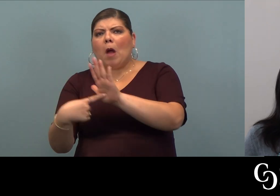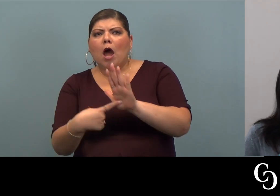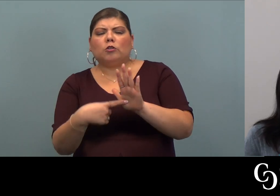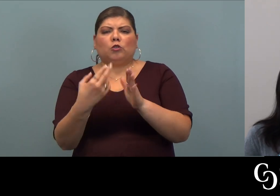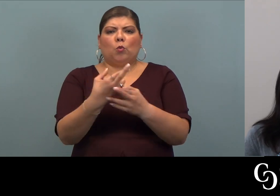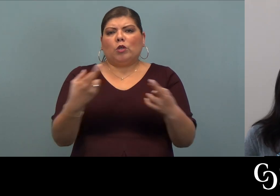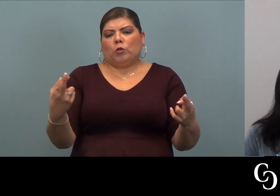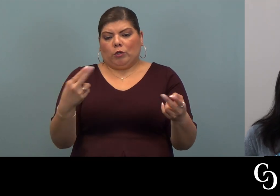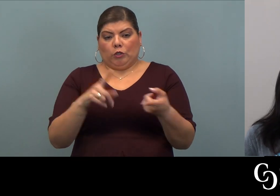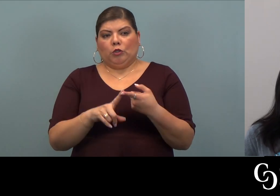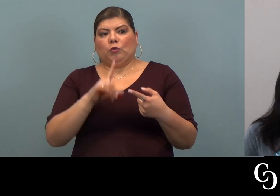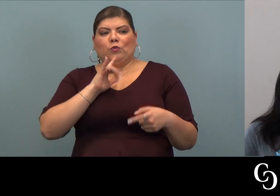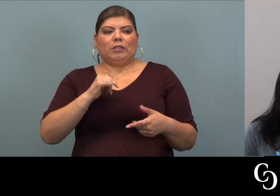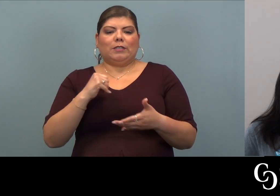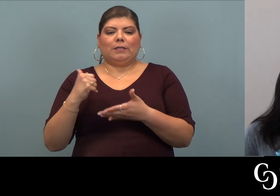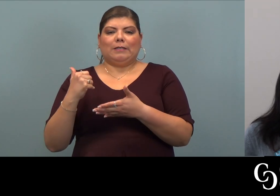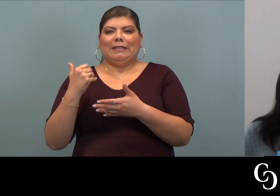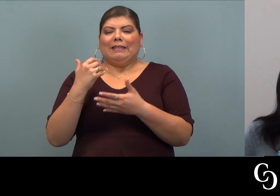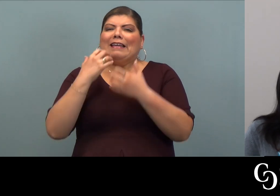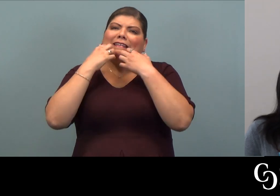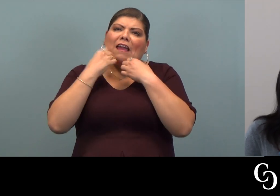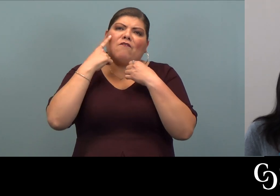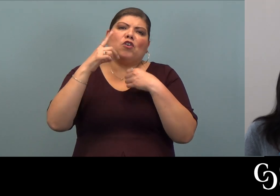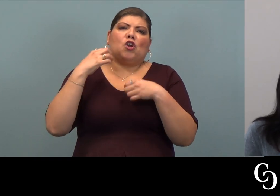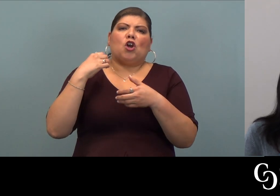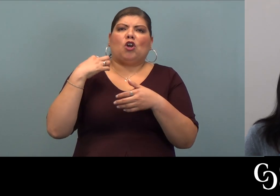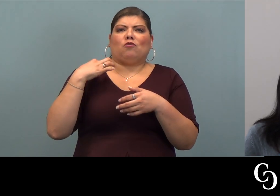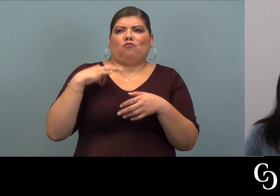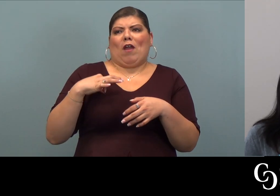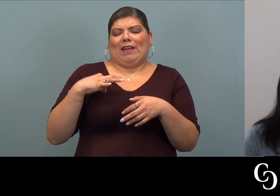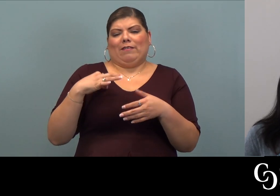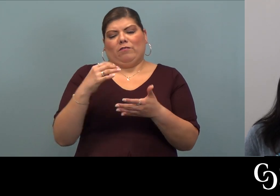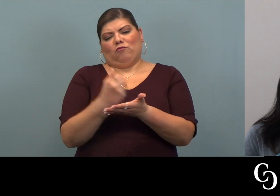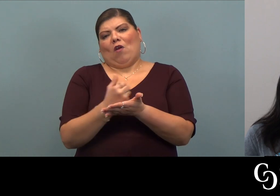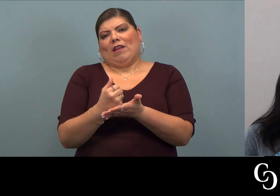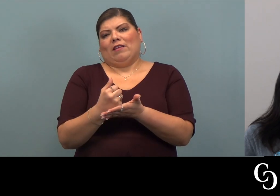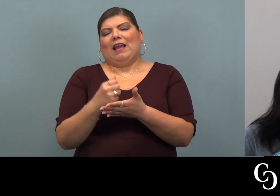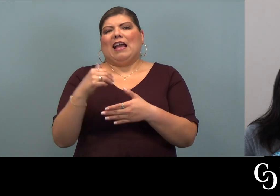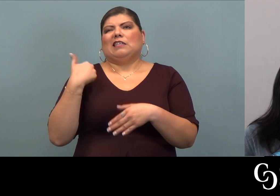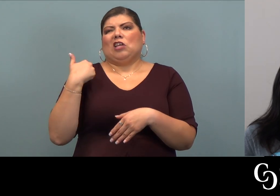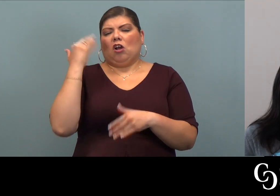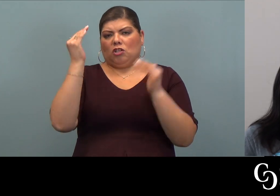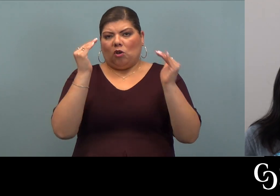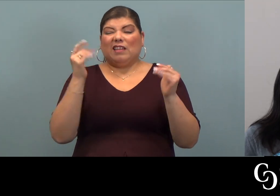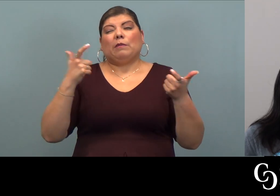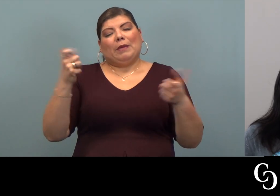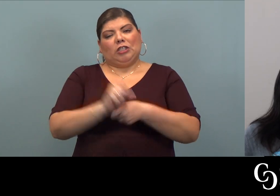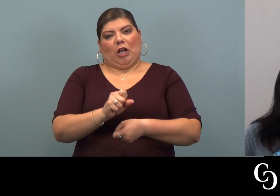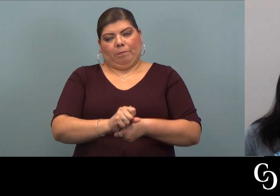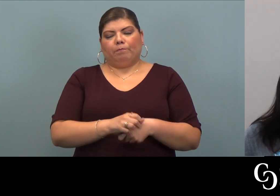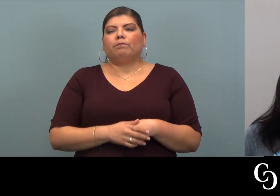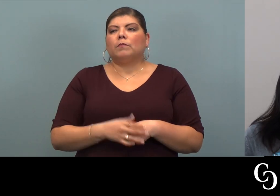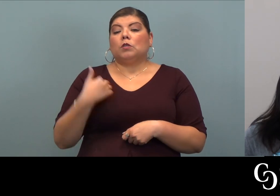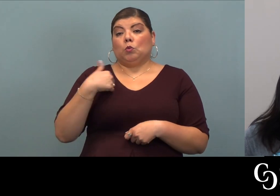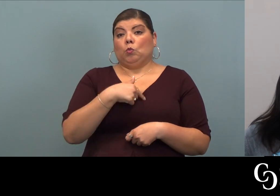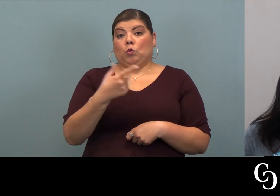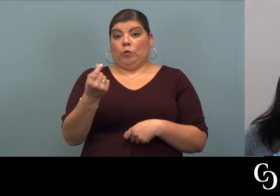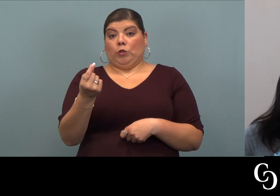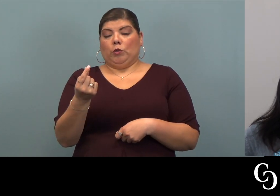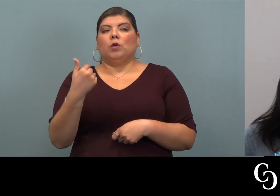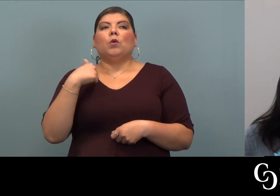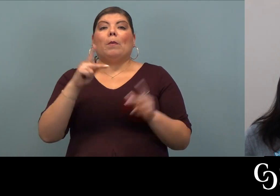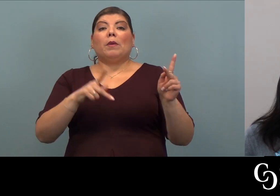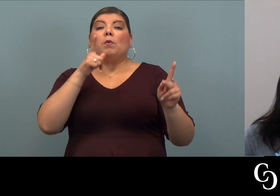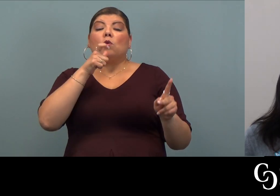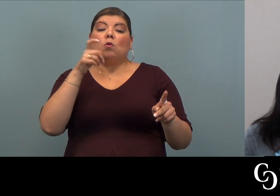models and resources to care for your credit as a young adult. It's a big job. So, what we do is,